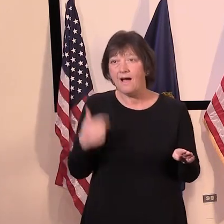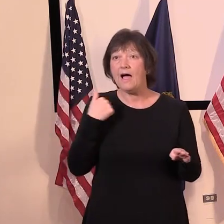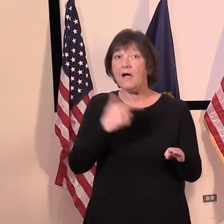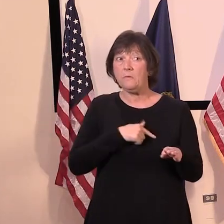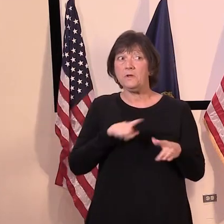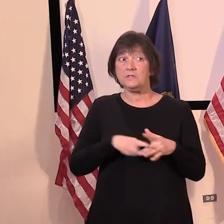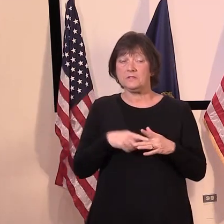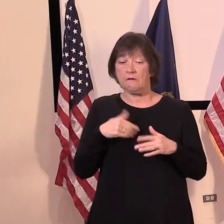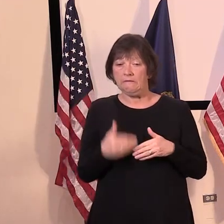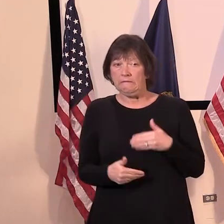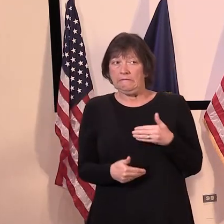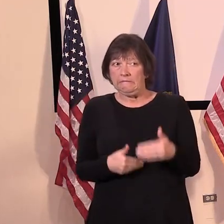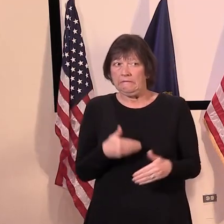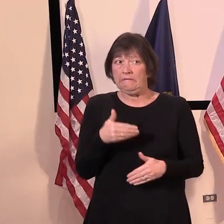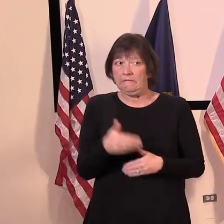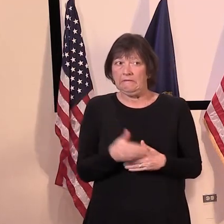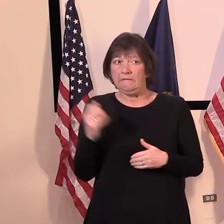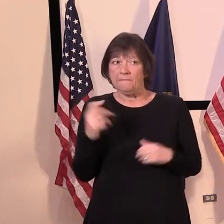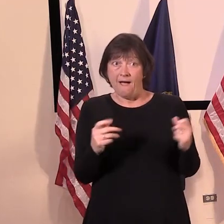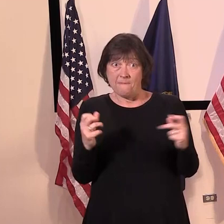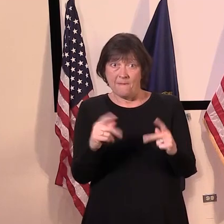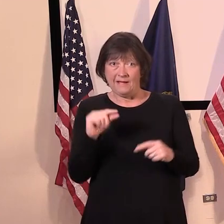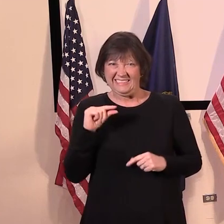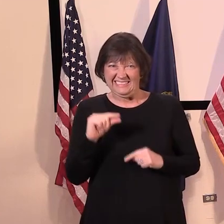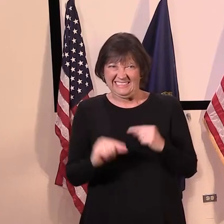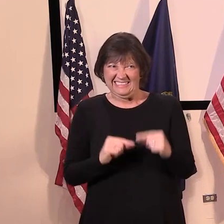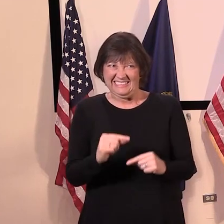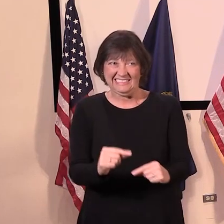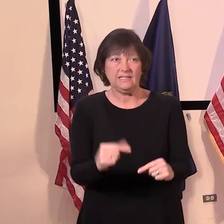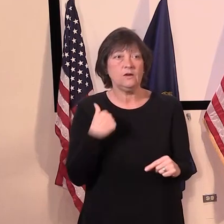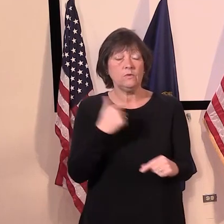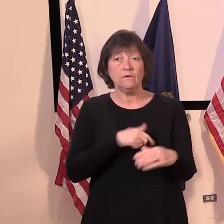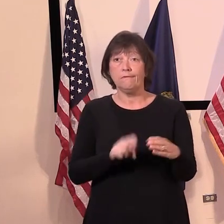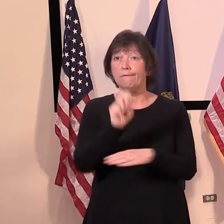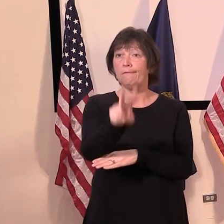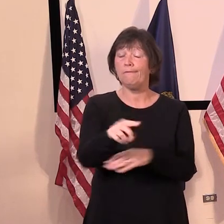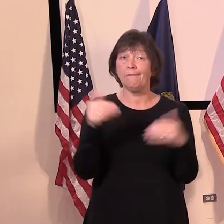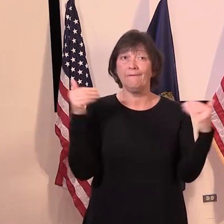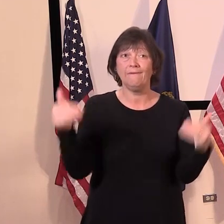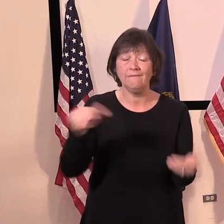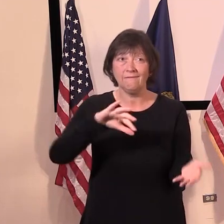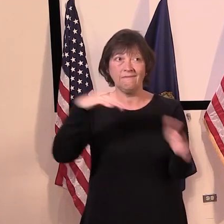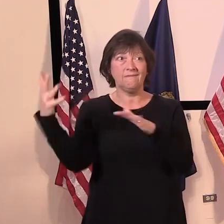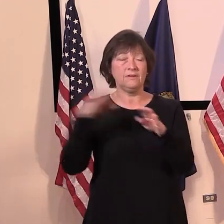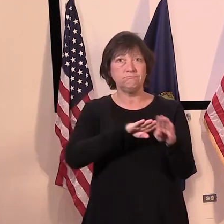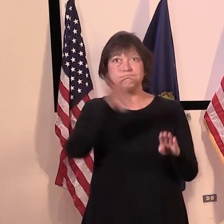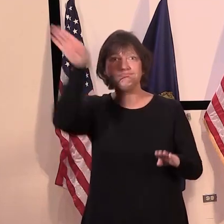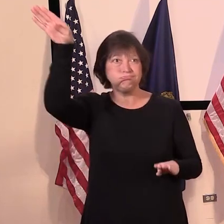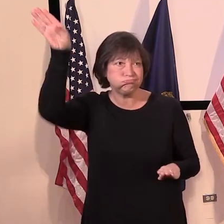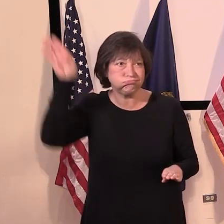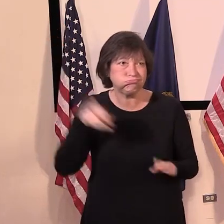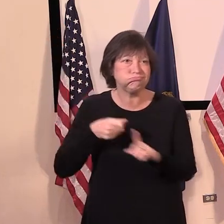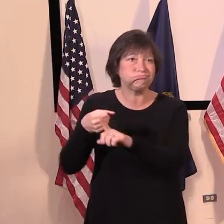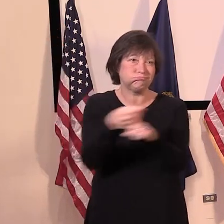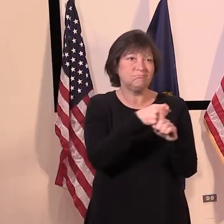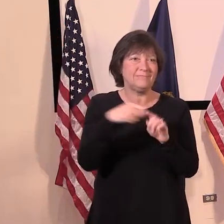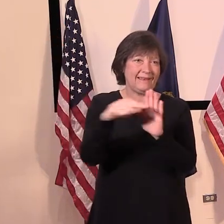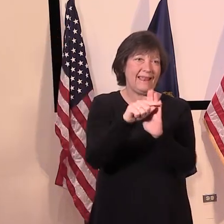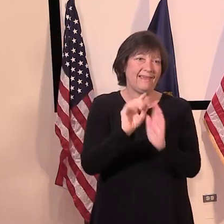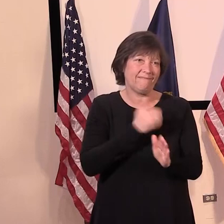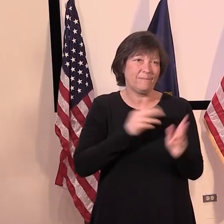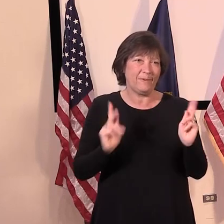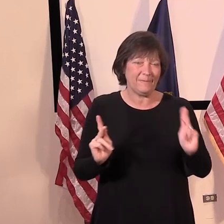spigot one little turn at a time, we don't do anything that would have a detrimental effect on Vermonters. So